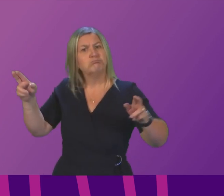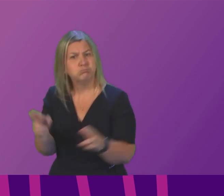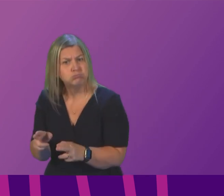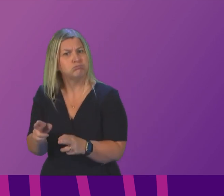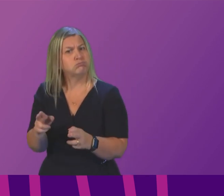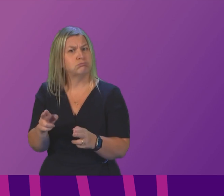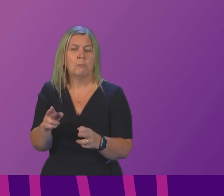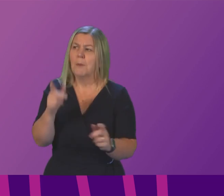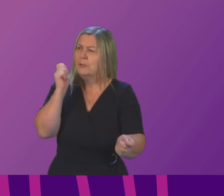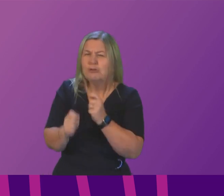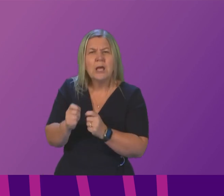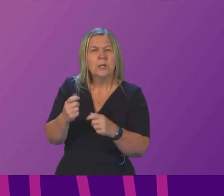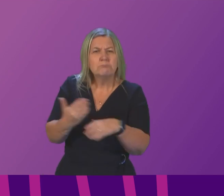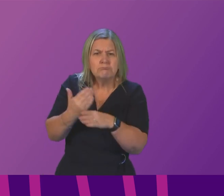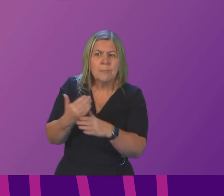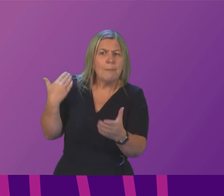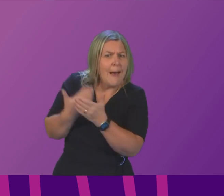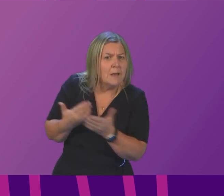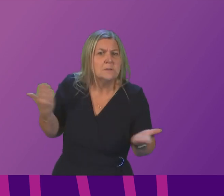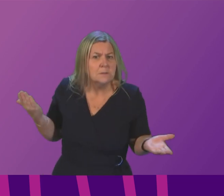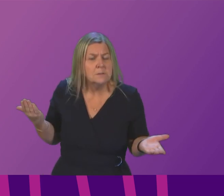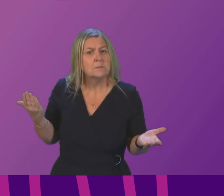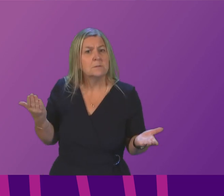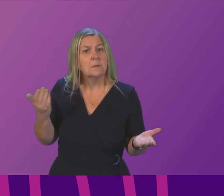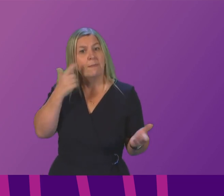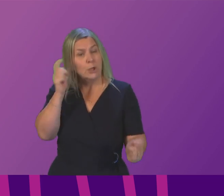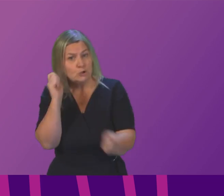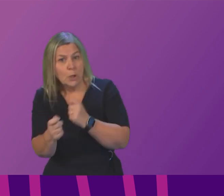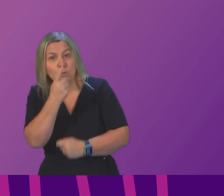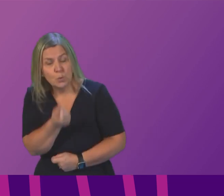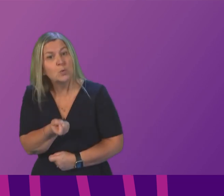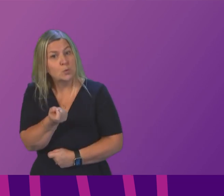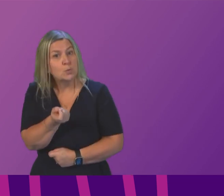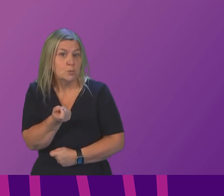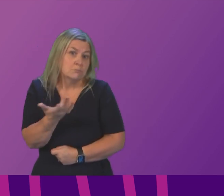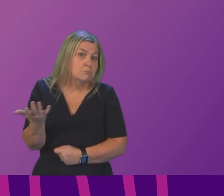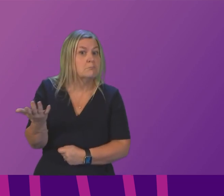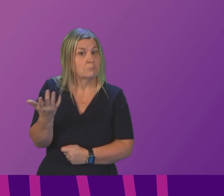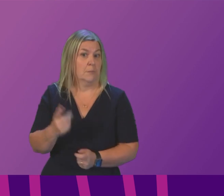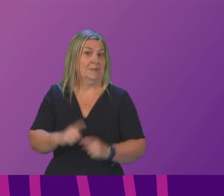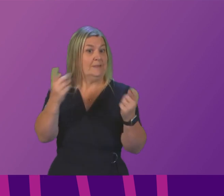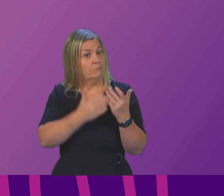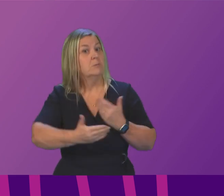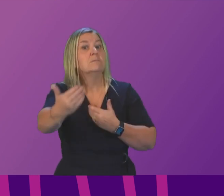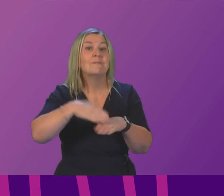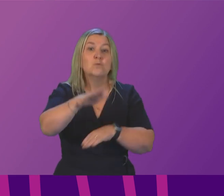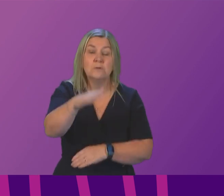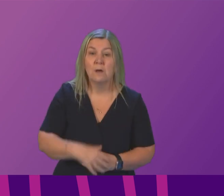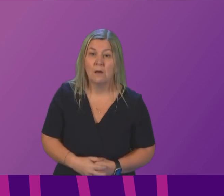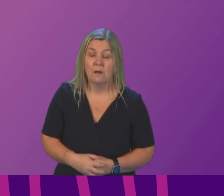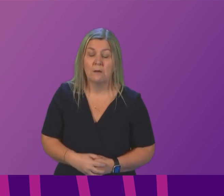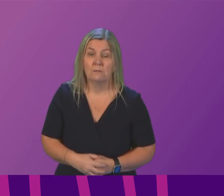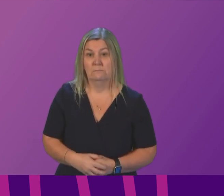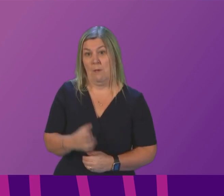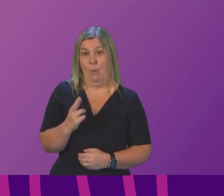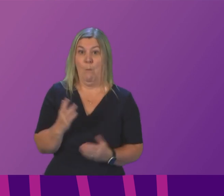past practice, to recognise where perhaps we should have done things differently in the past and do them differently in the future. I hope